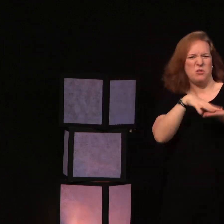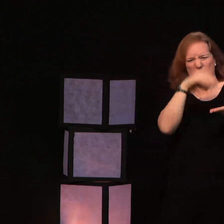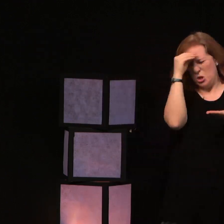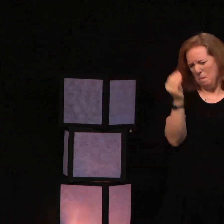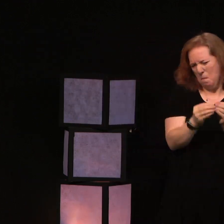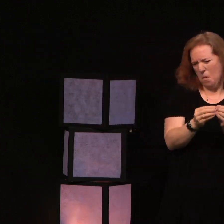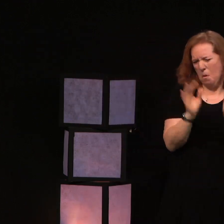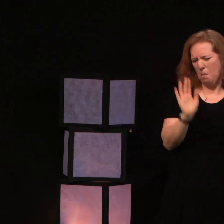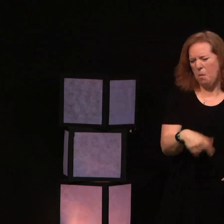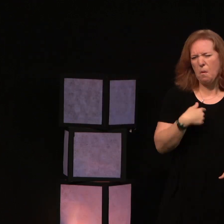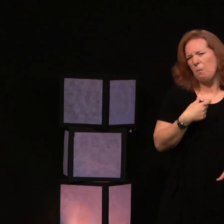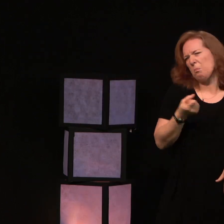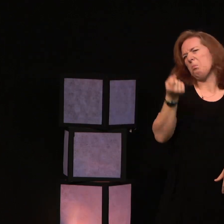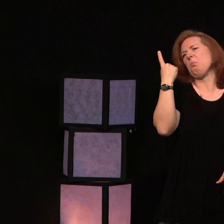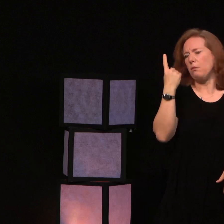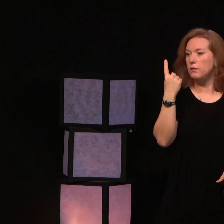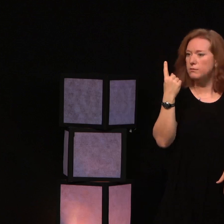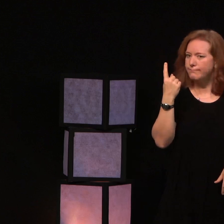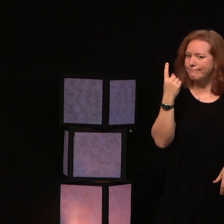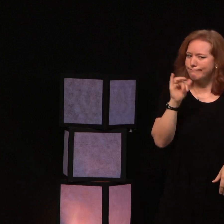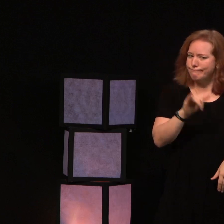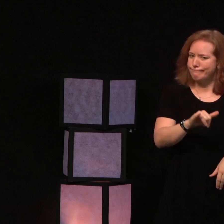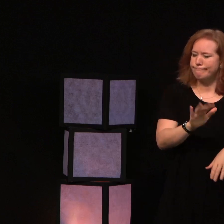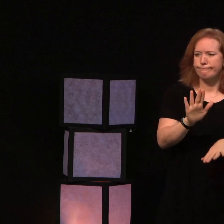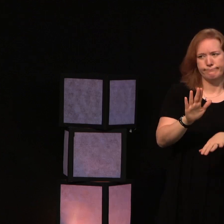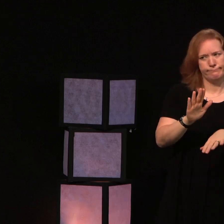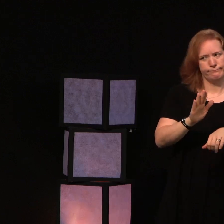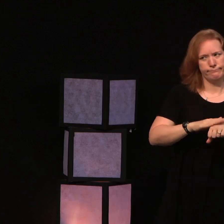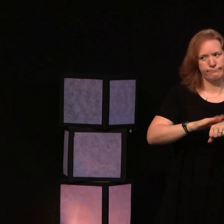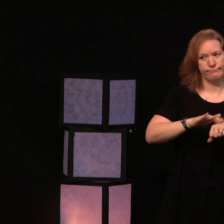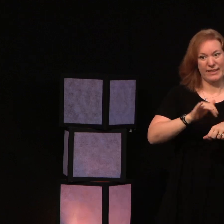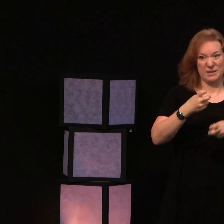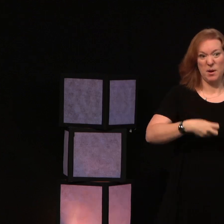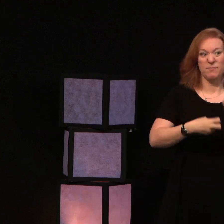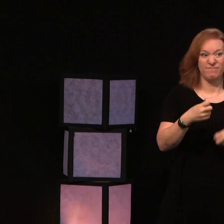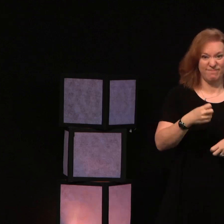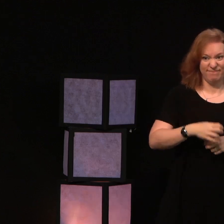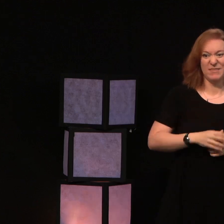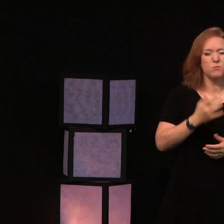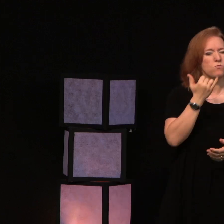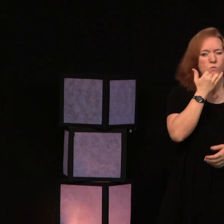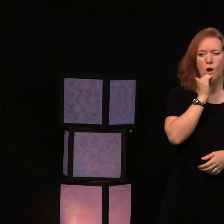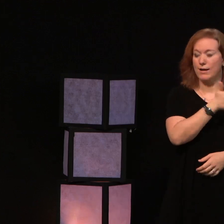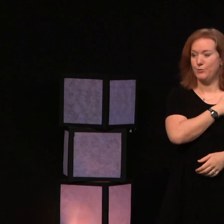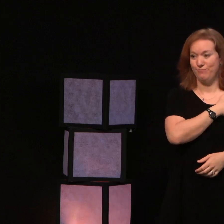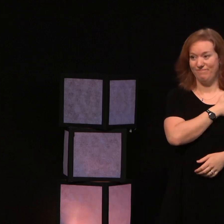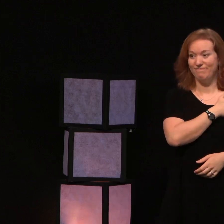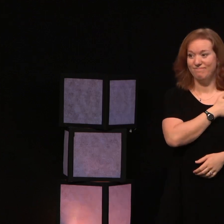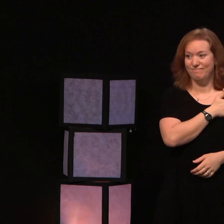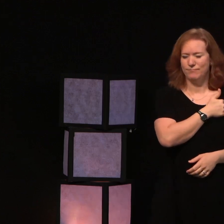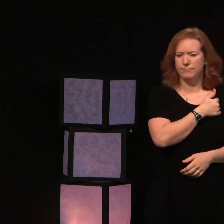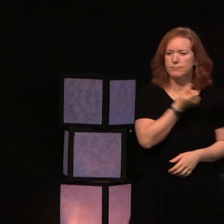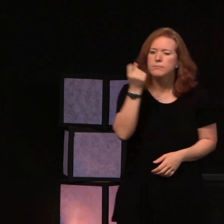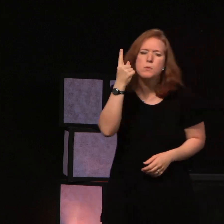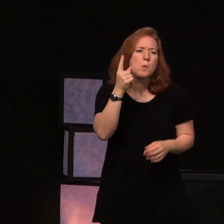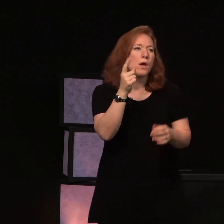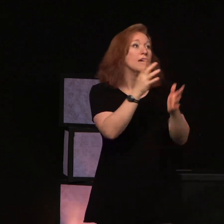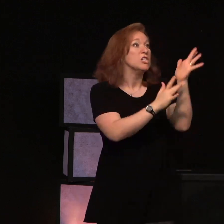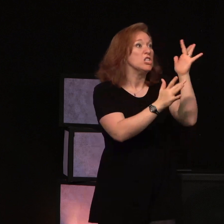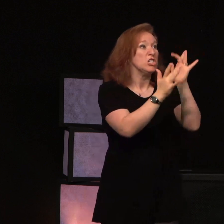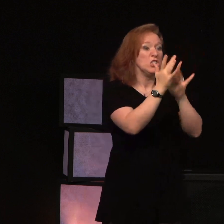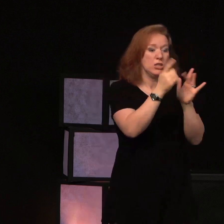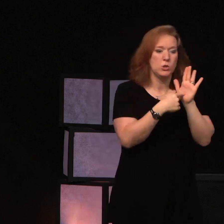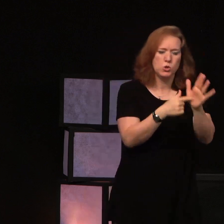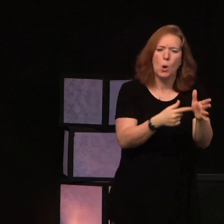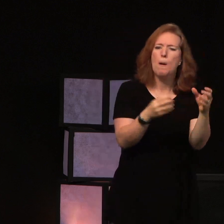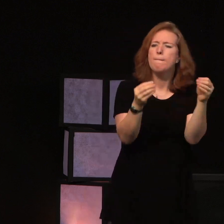We know it all. That's when we get in trouble. But, there's more that Jesus pointed